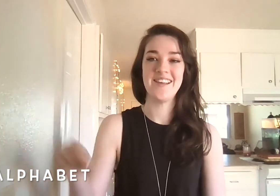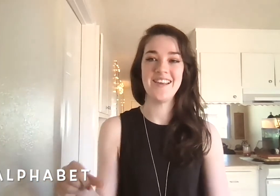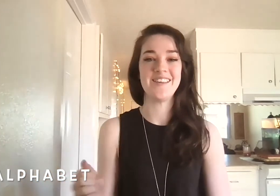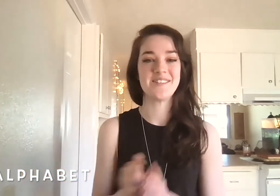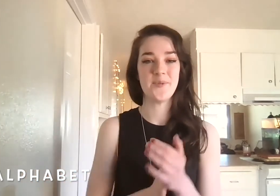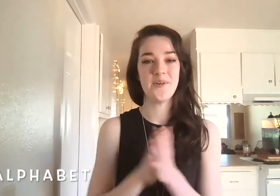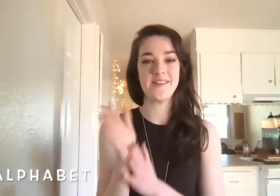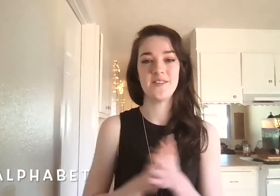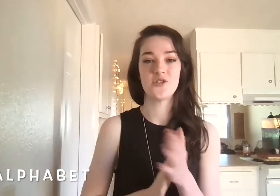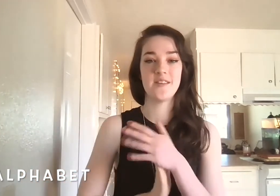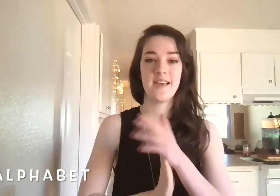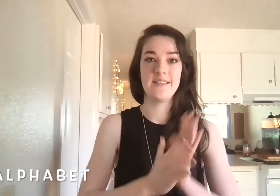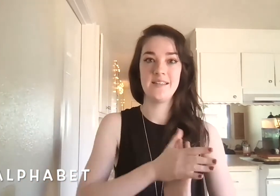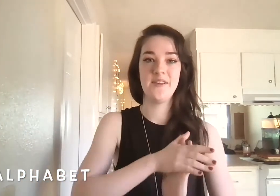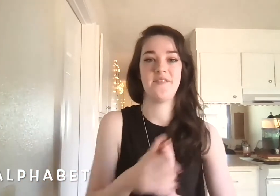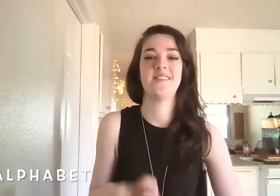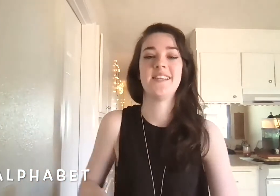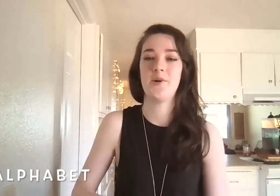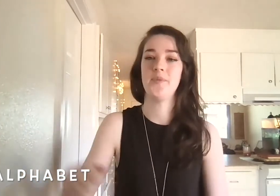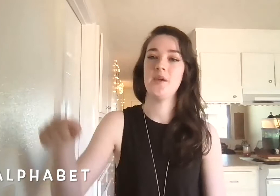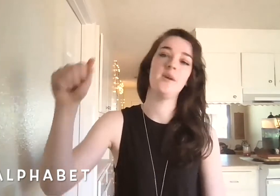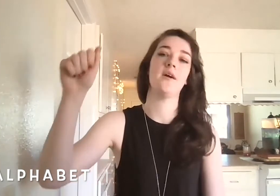Nice. All right, so let's try that a little bit faster now. Here we go.